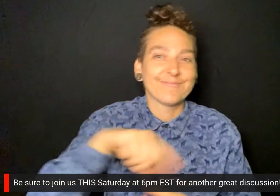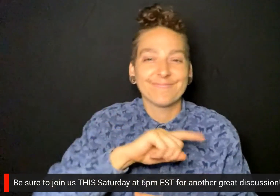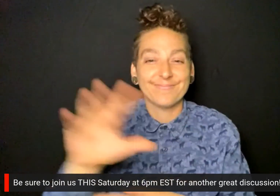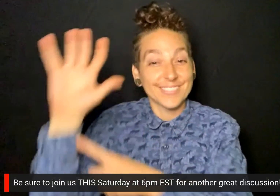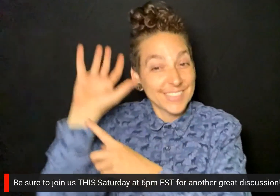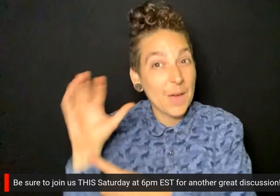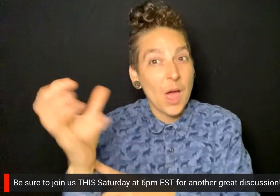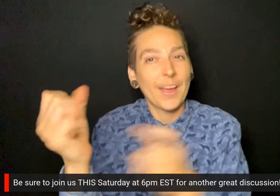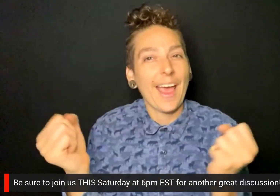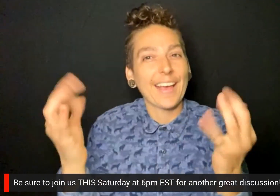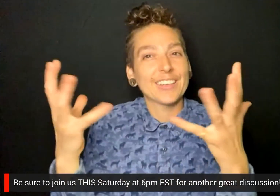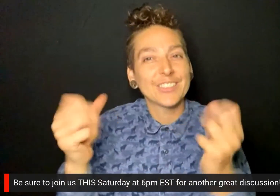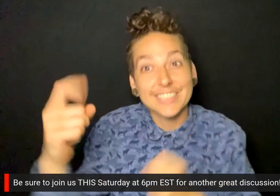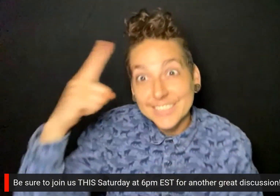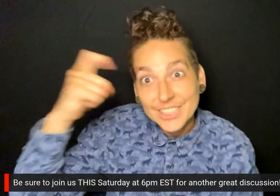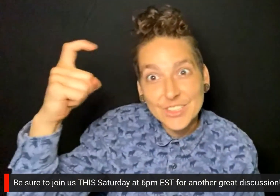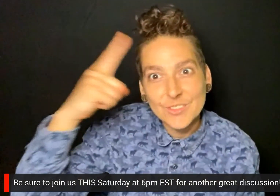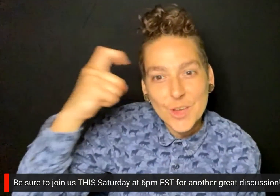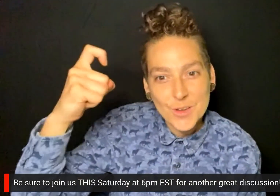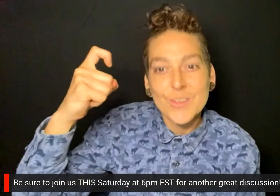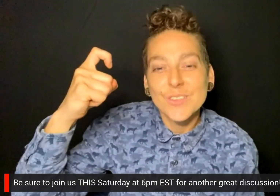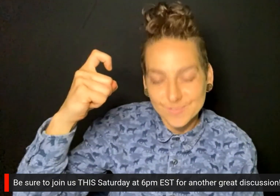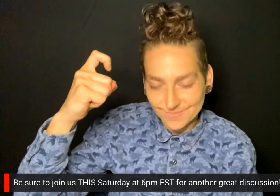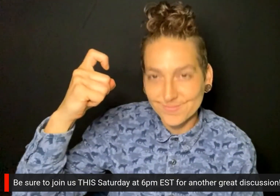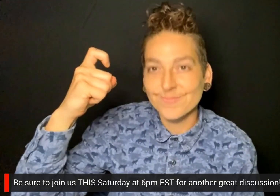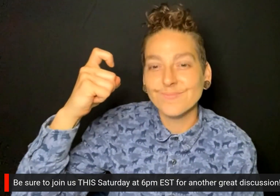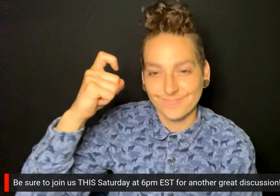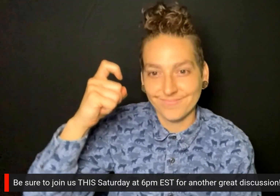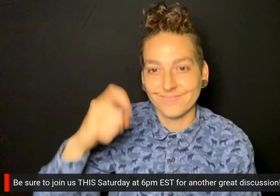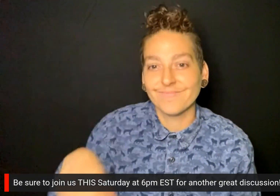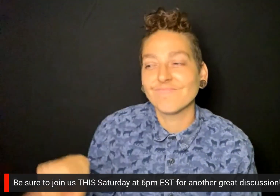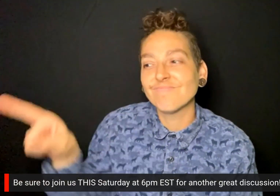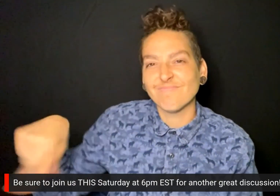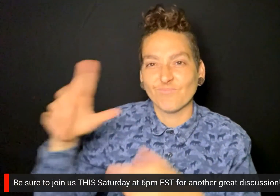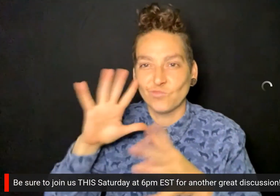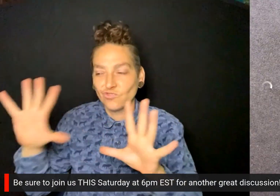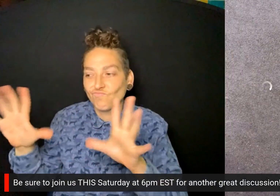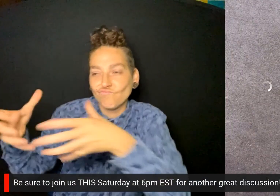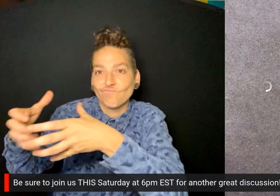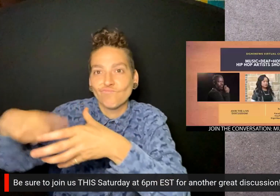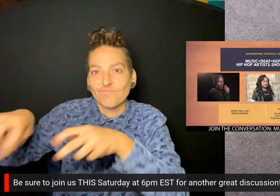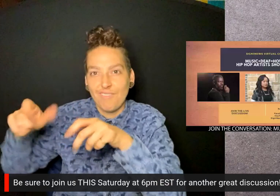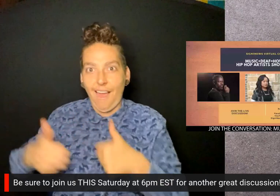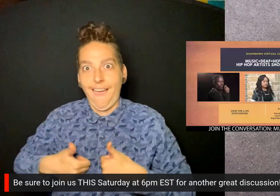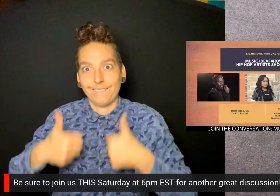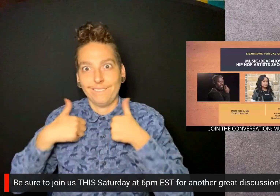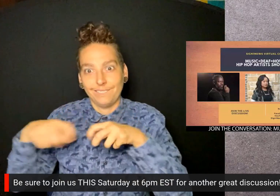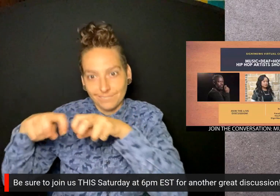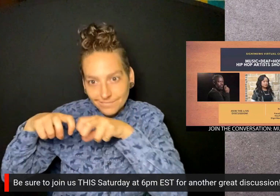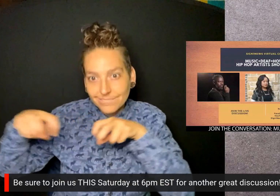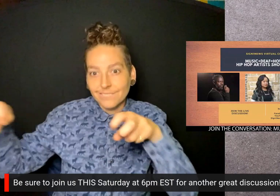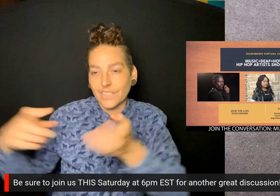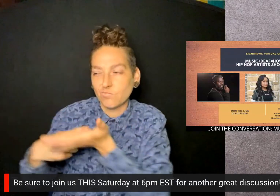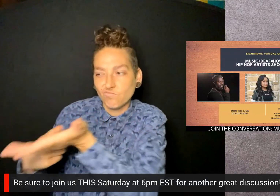join Sign1 News anchor Jethro Woodall for a live panel discussion